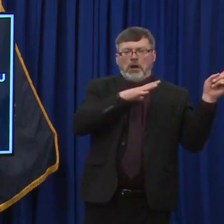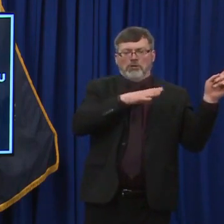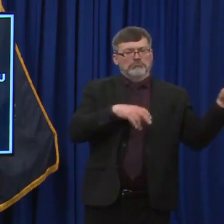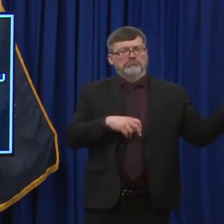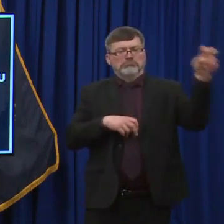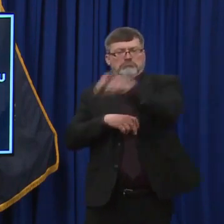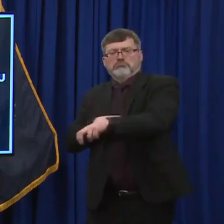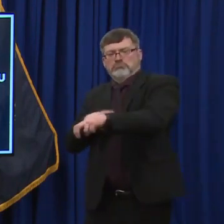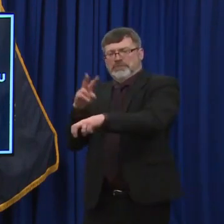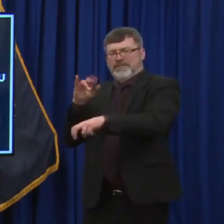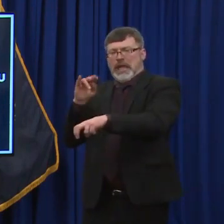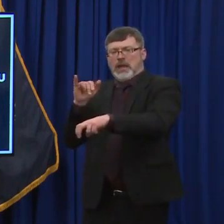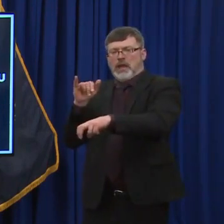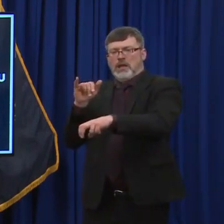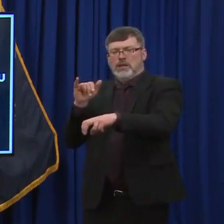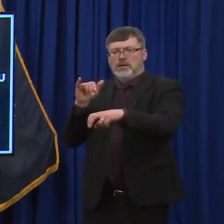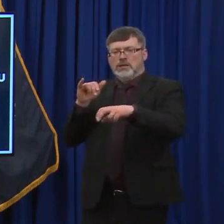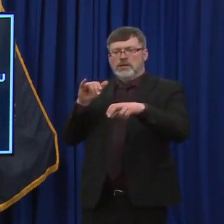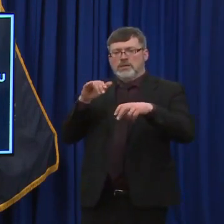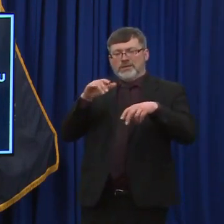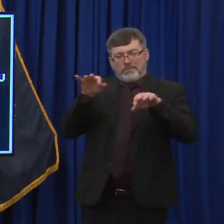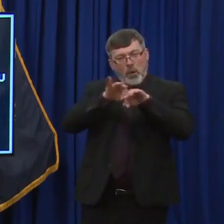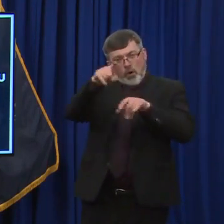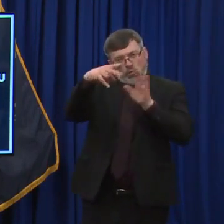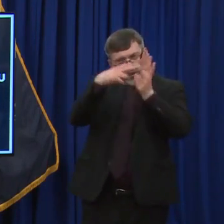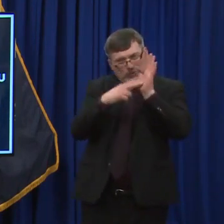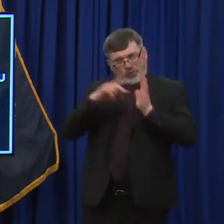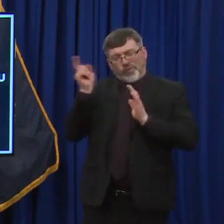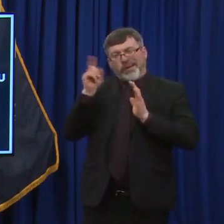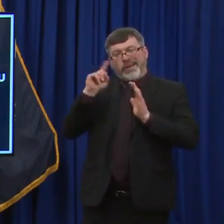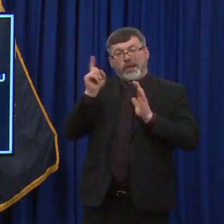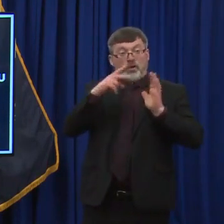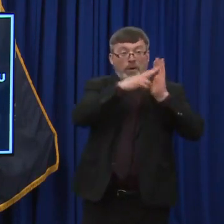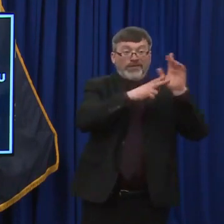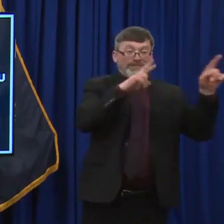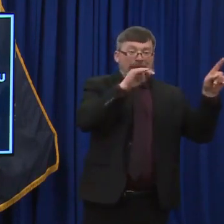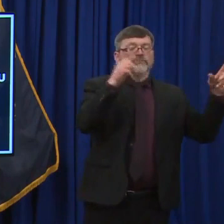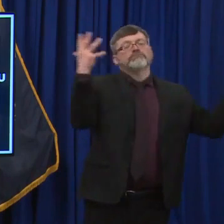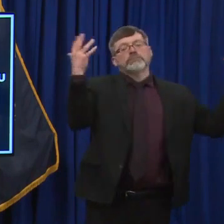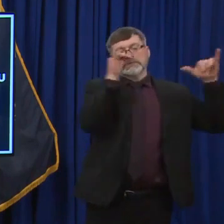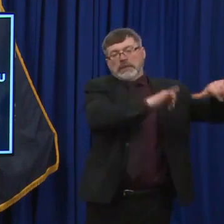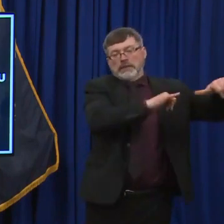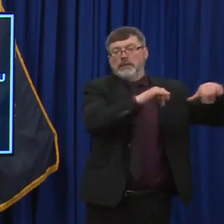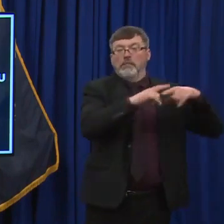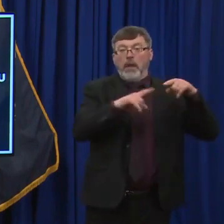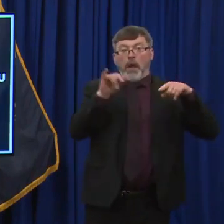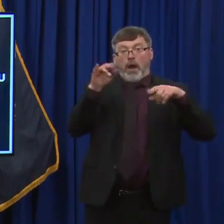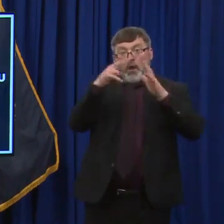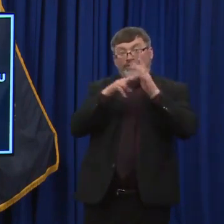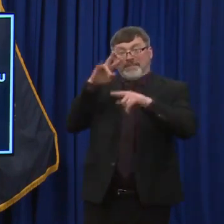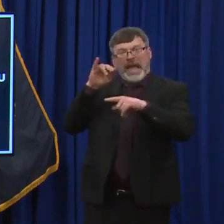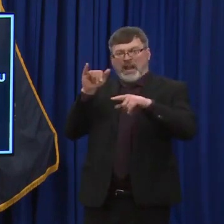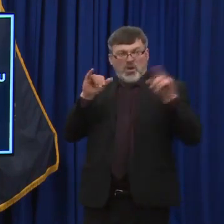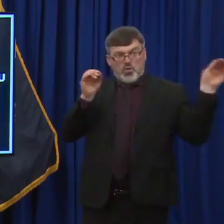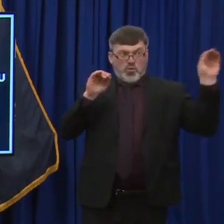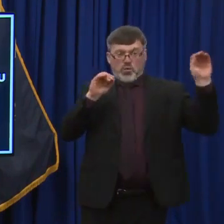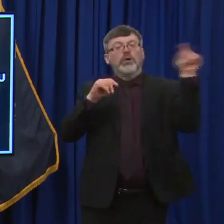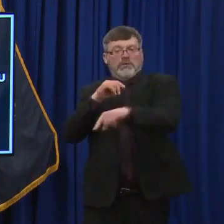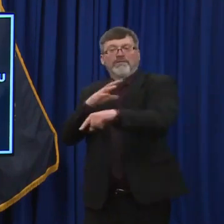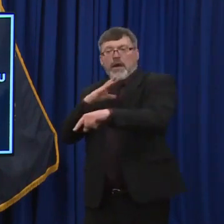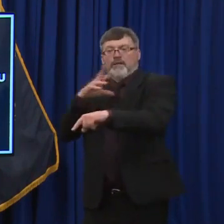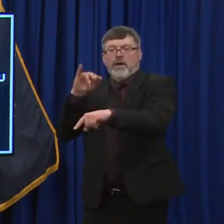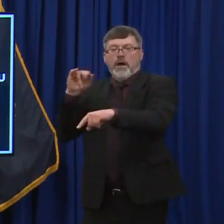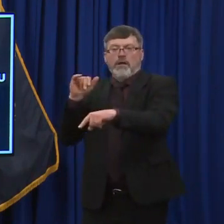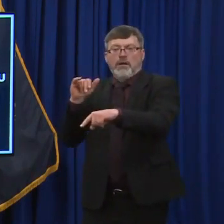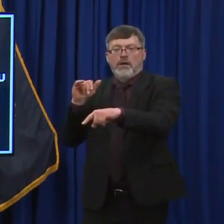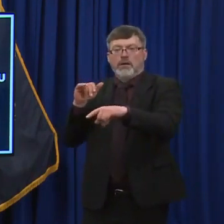it might be. So going forward, it's everything. But if folks are working in the VAM system now, that's really through group, um, 1-B, uh,